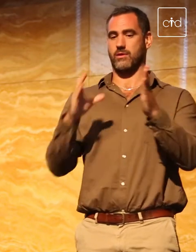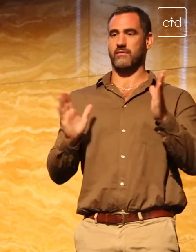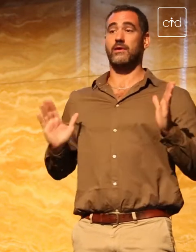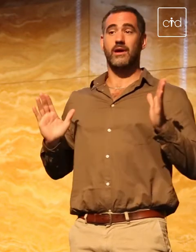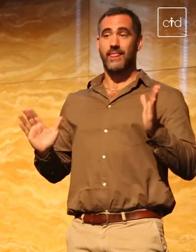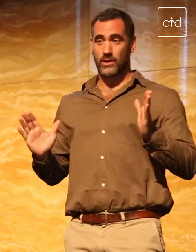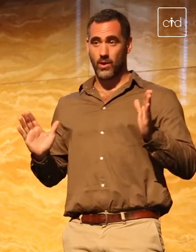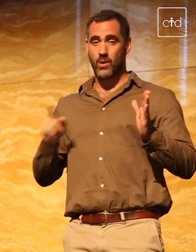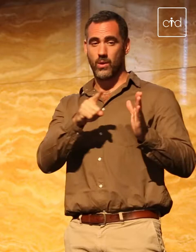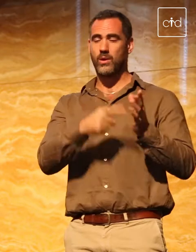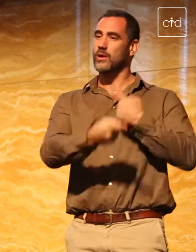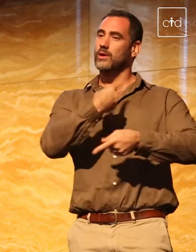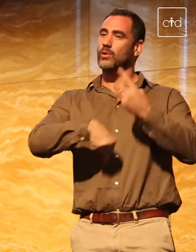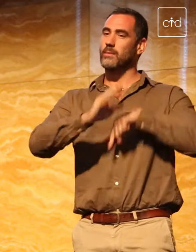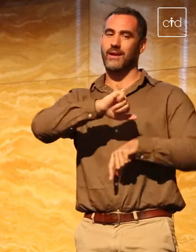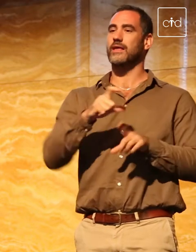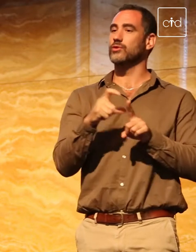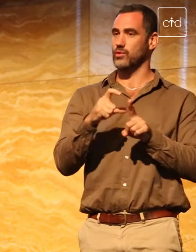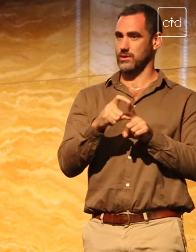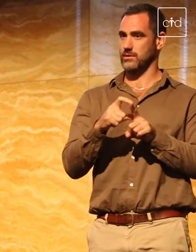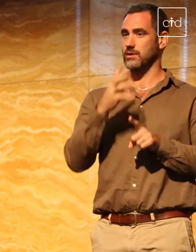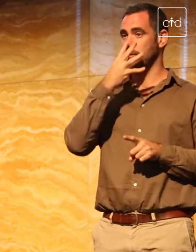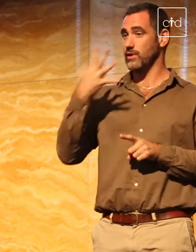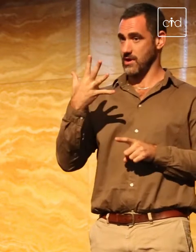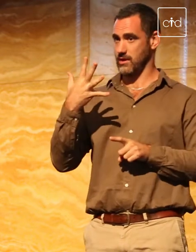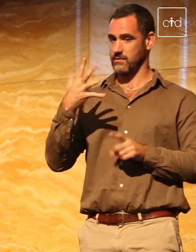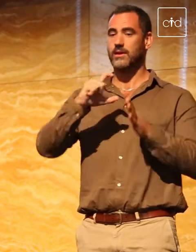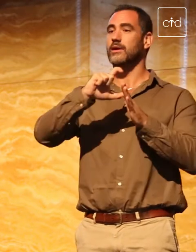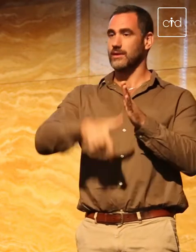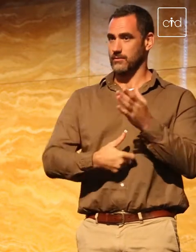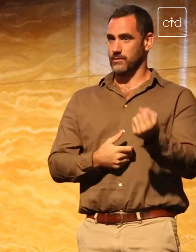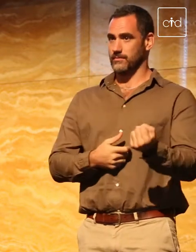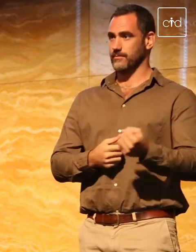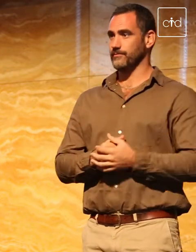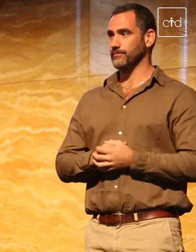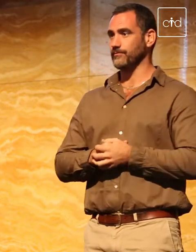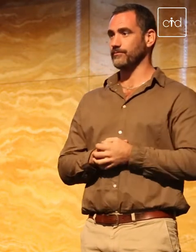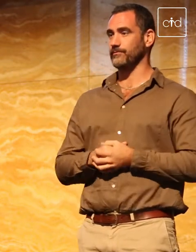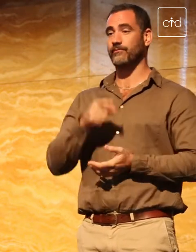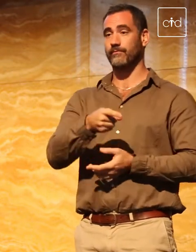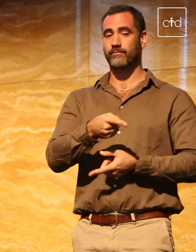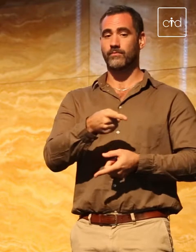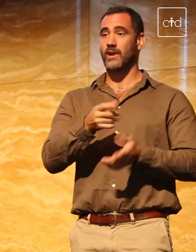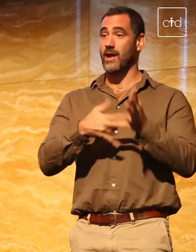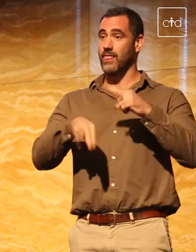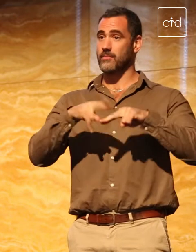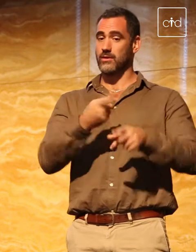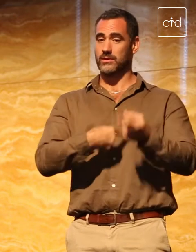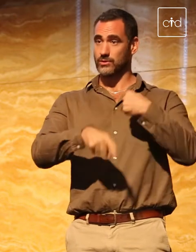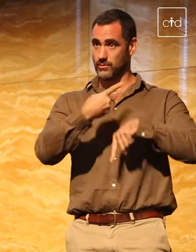It was about their 45-year-old daughter with a disability. And what they said to me was that